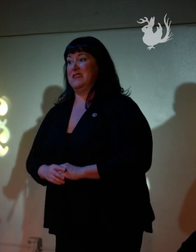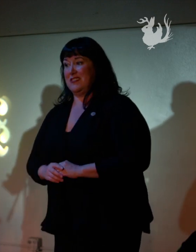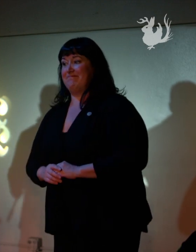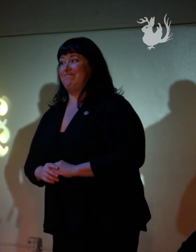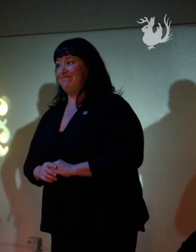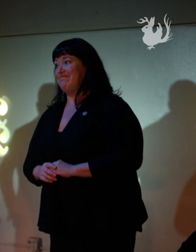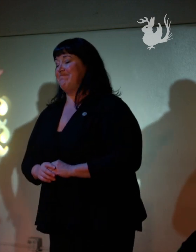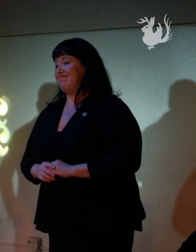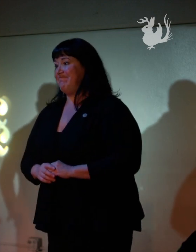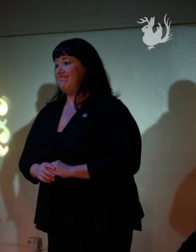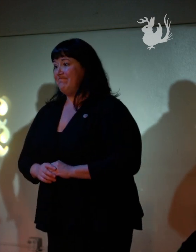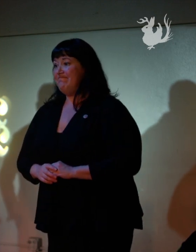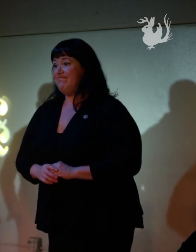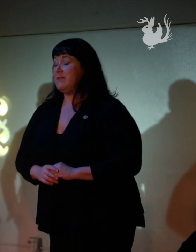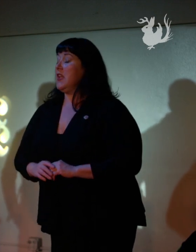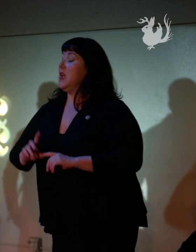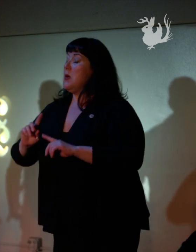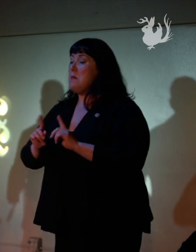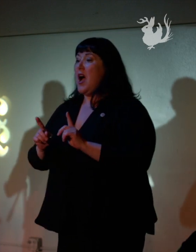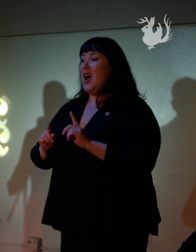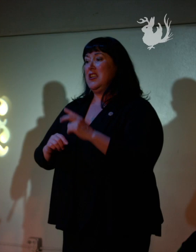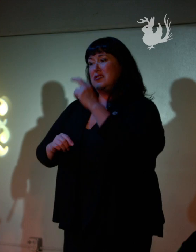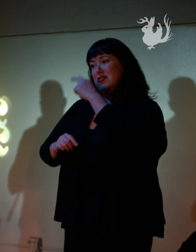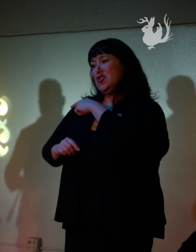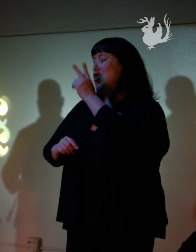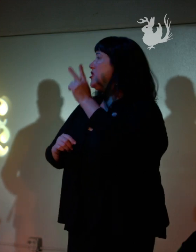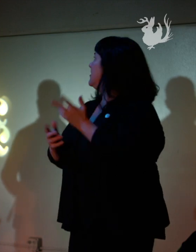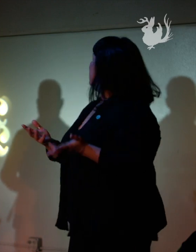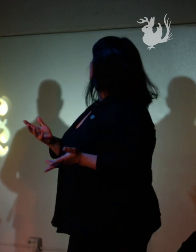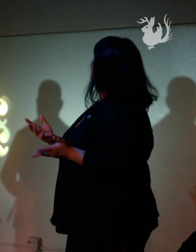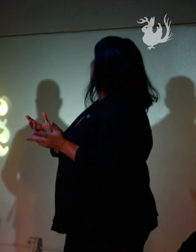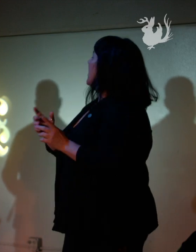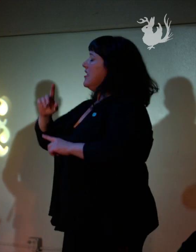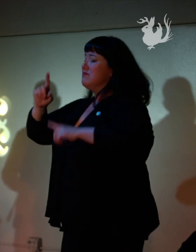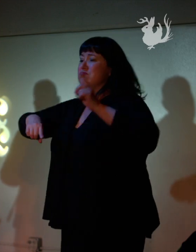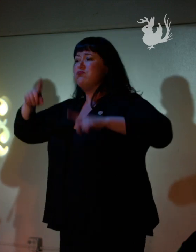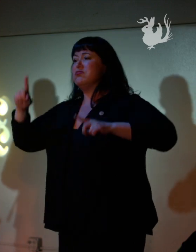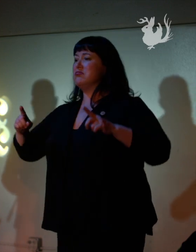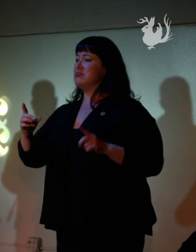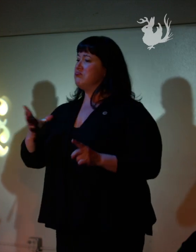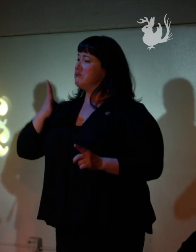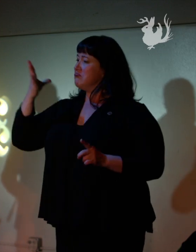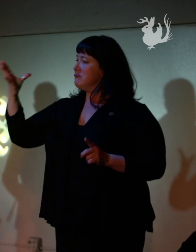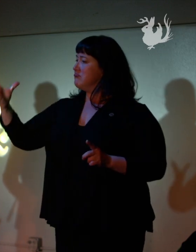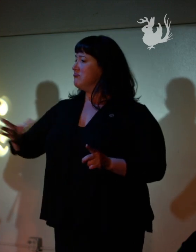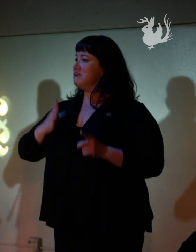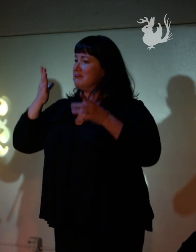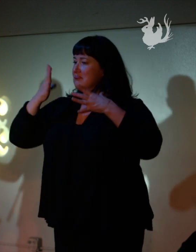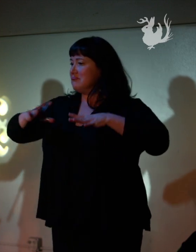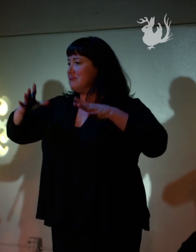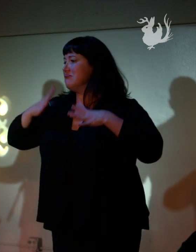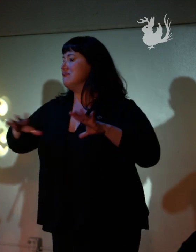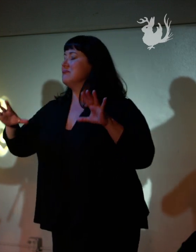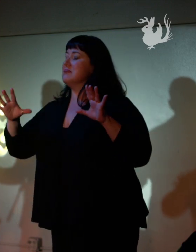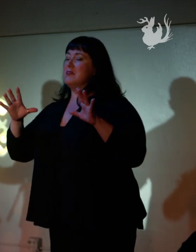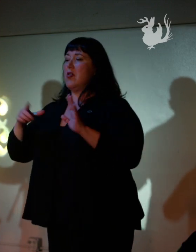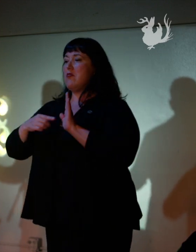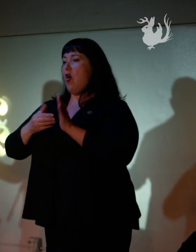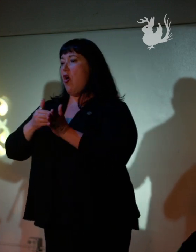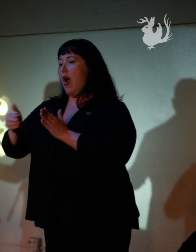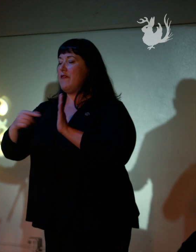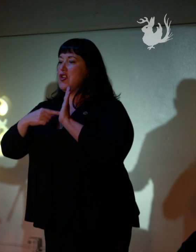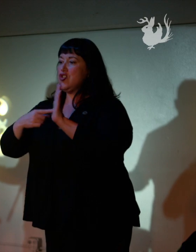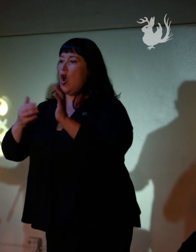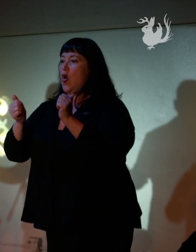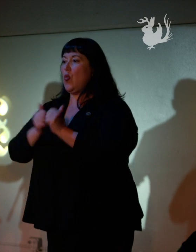But yeah. But as we look at all of these works, we see her in very contemporary, very stylish dresses, often shown with